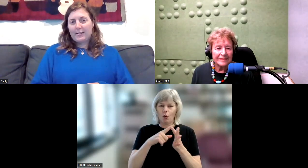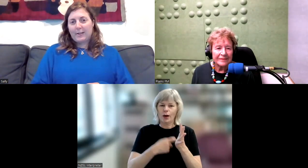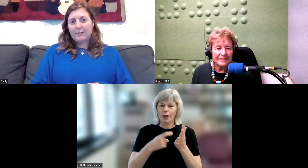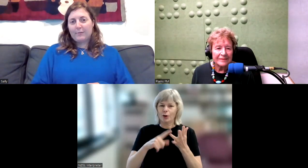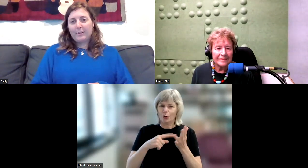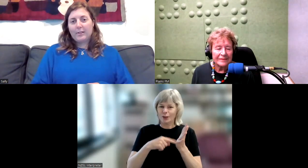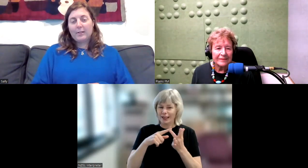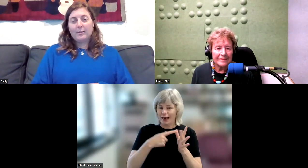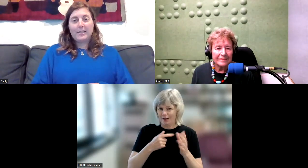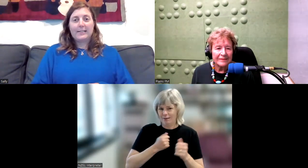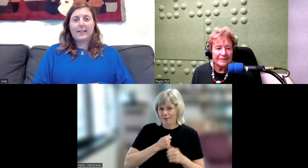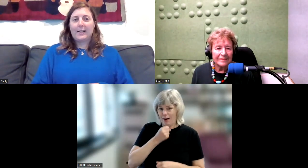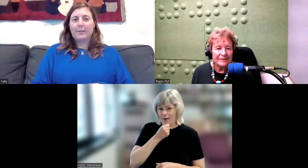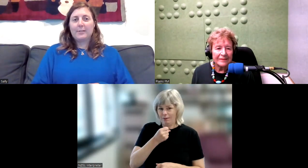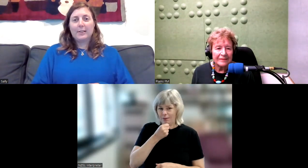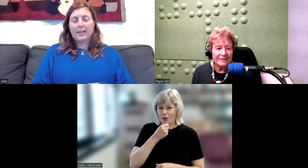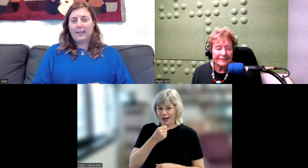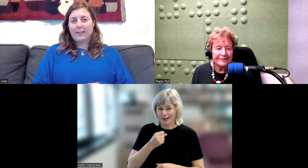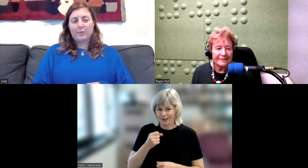of New Zealand sign language in the country.